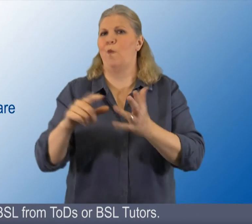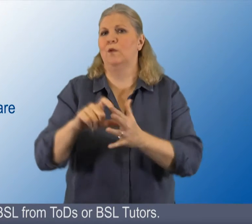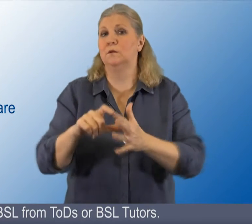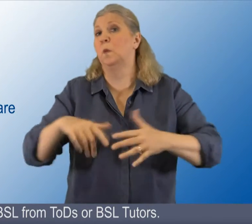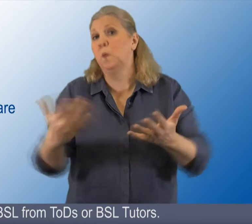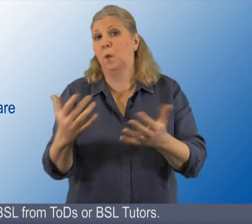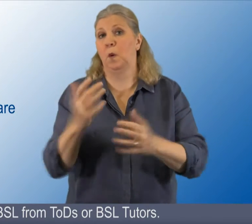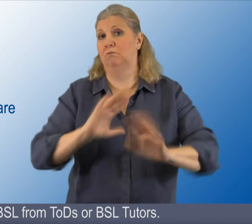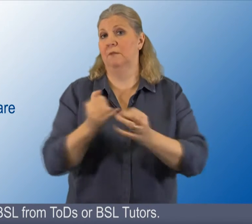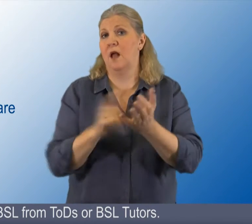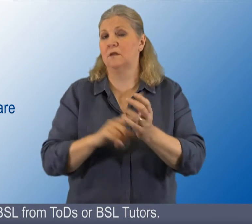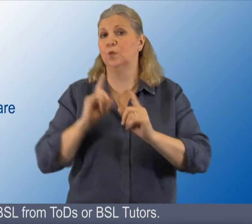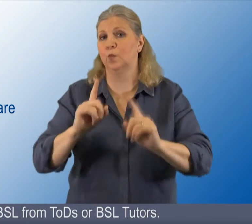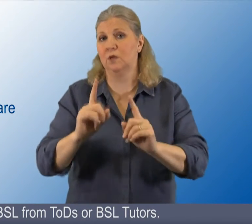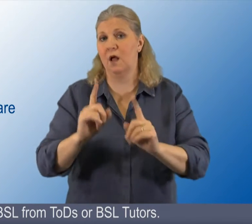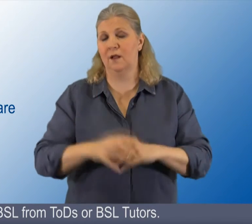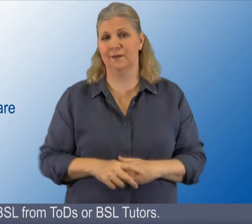from teachers of the deaf or BSL tutors.